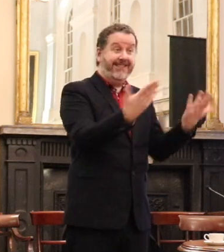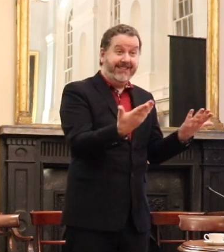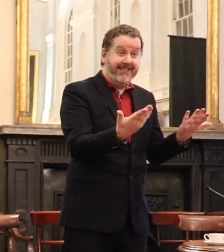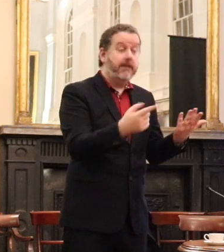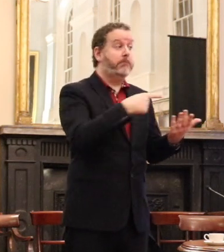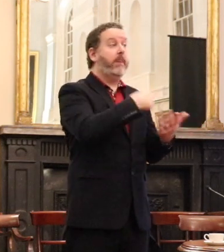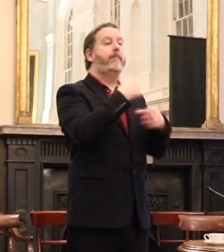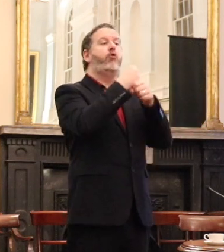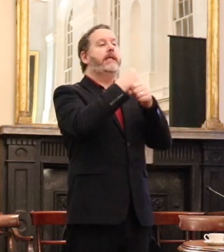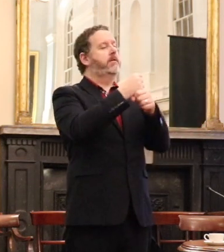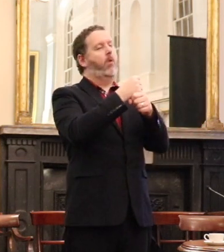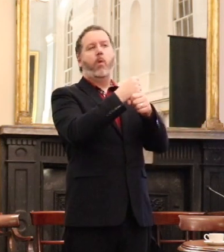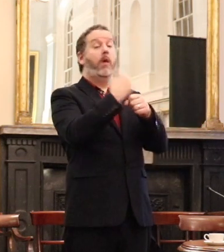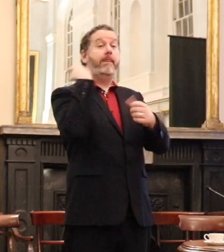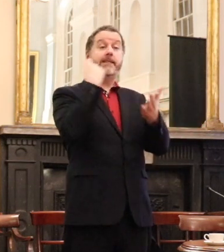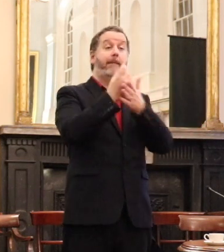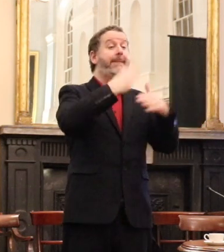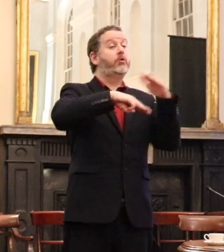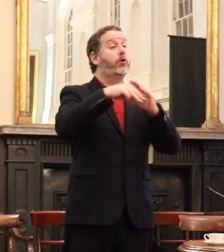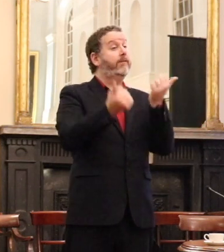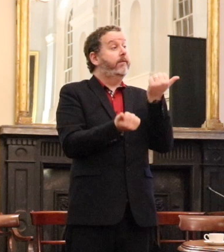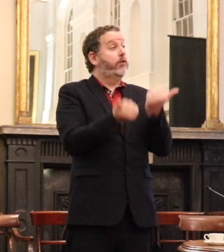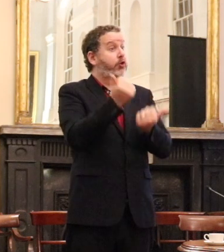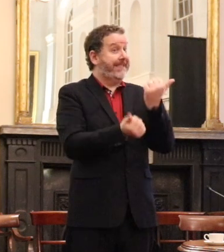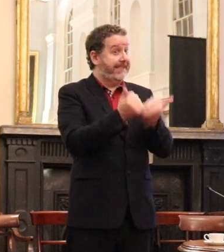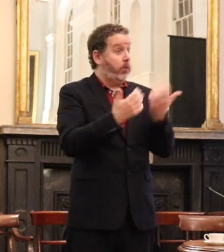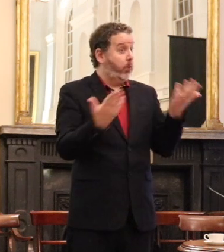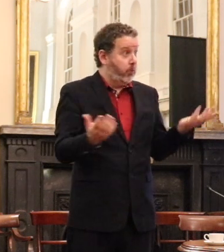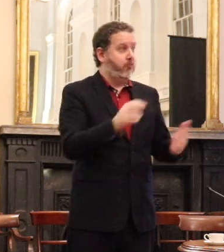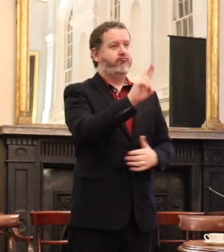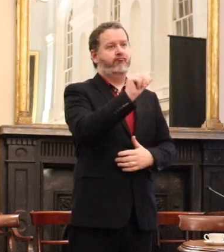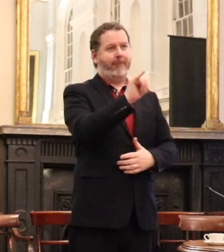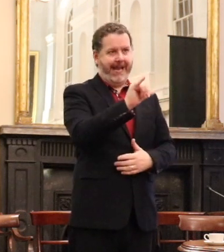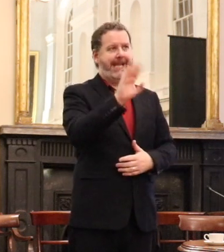the Minister for Justice at the time was none other than Mr. Ray Bird.